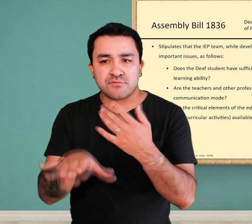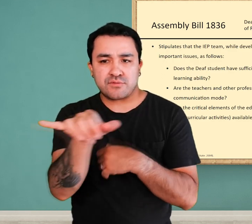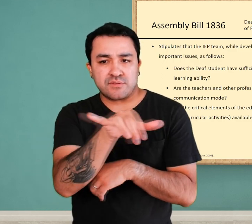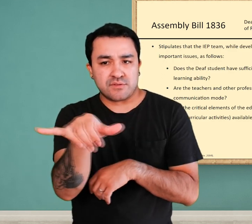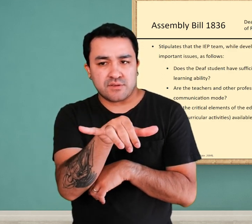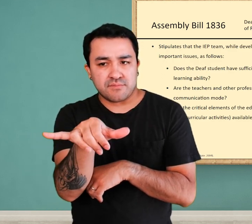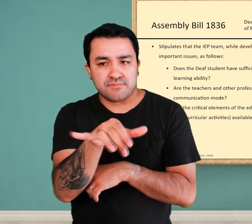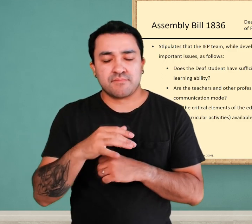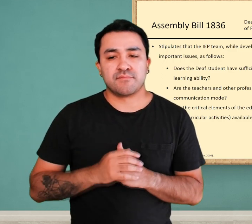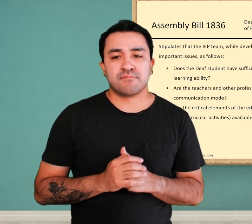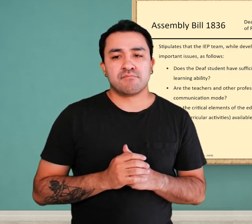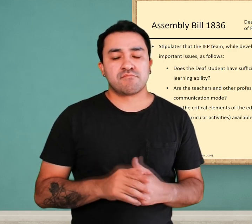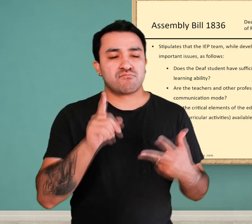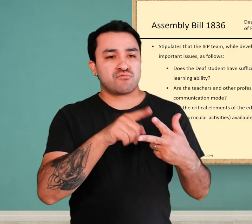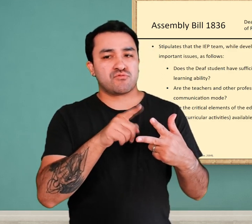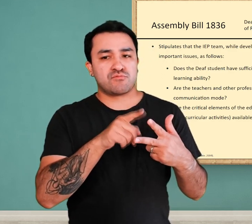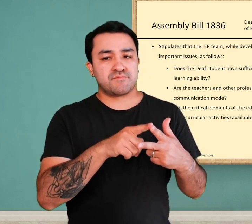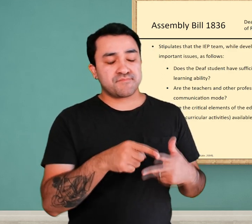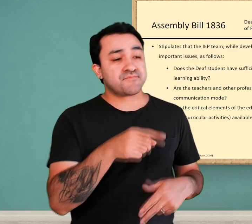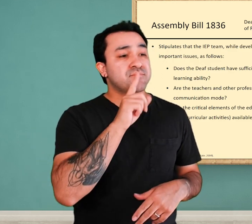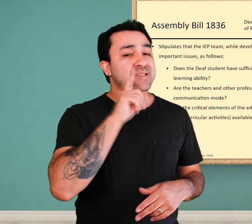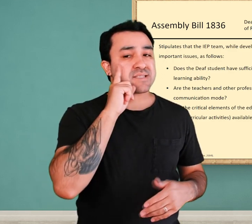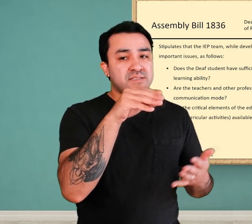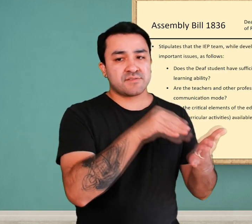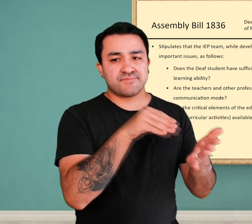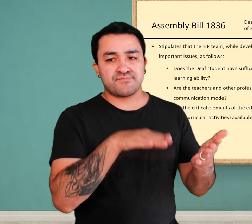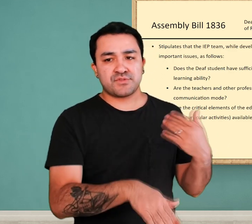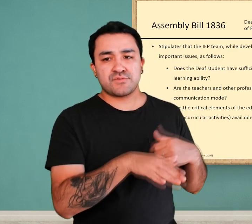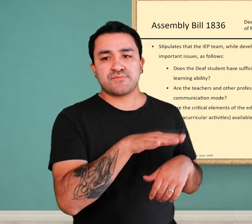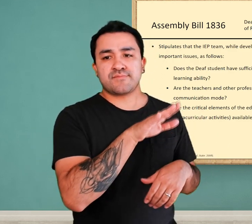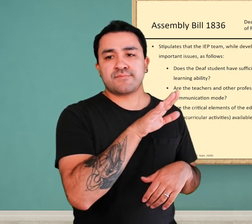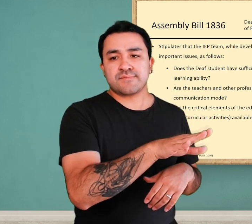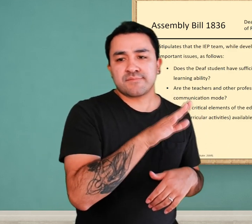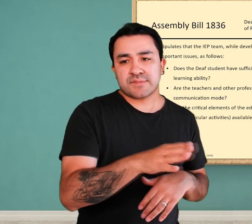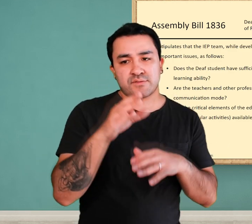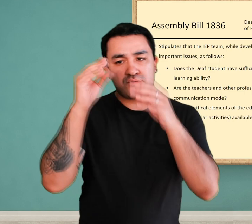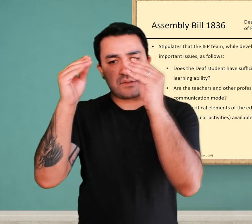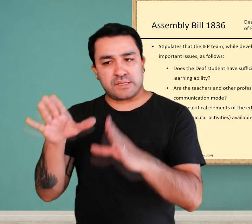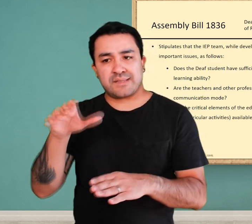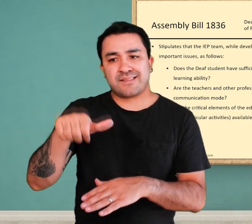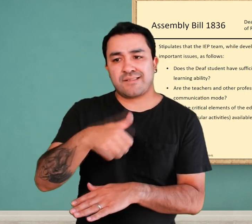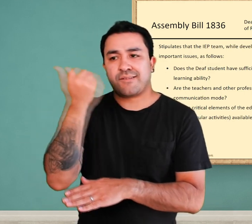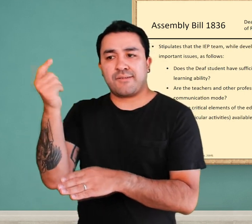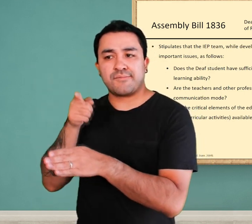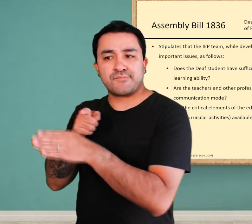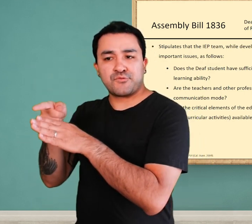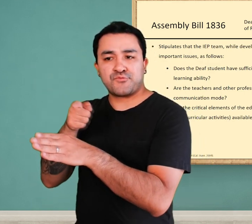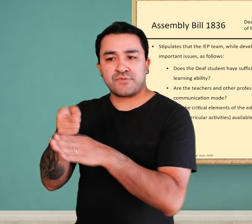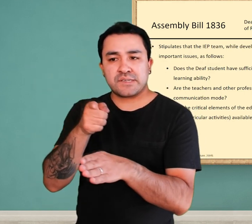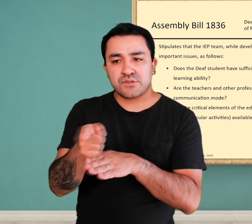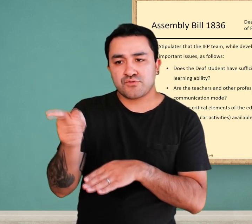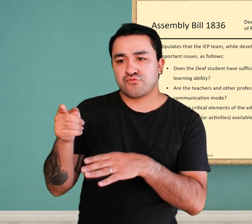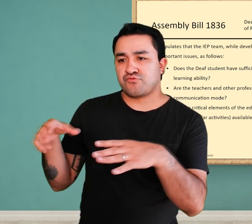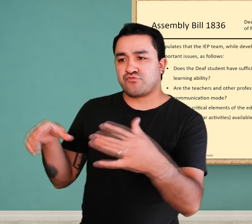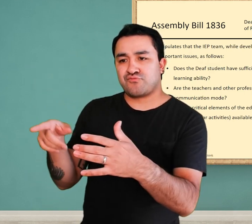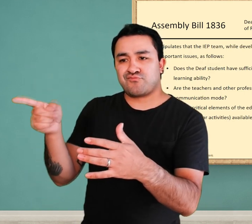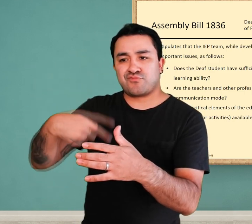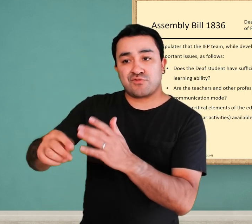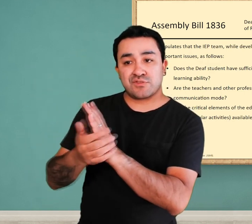2. Are the teachers and other professionals working with deaf students qualified, skilled, in the